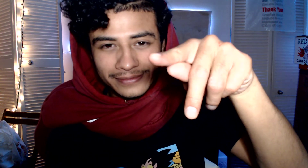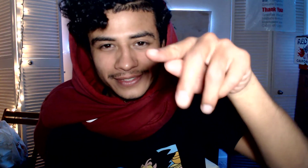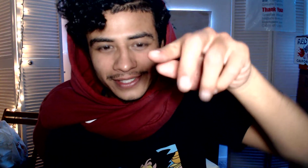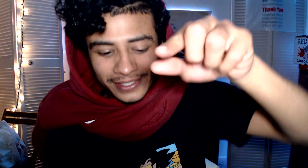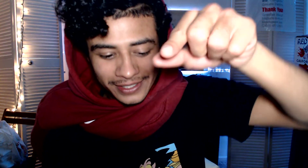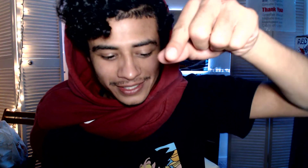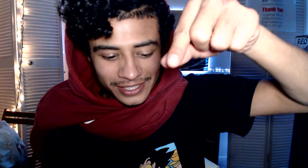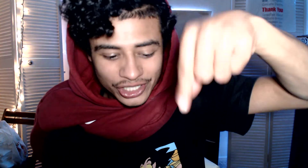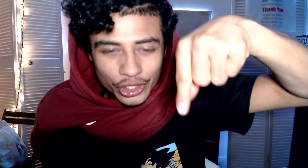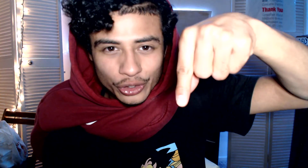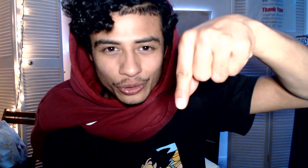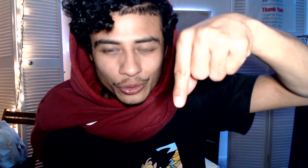Q.